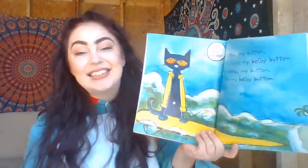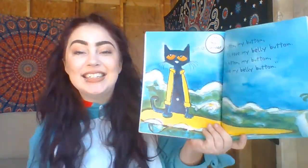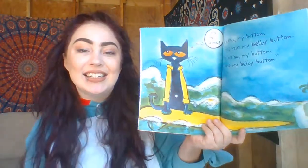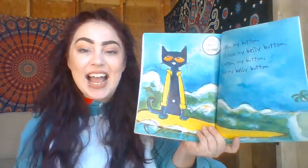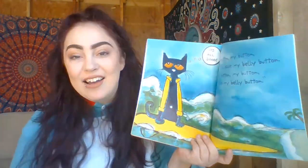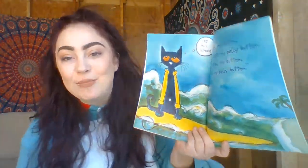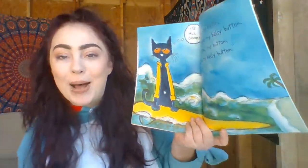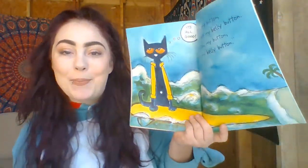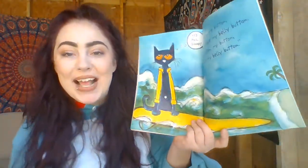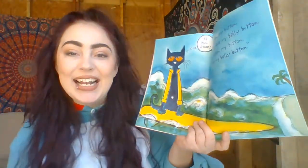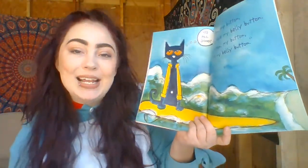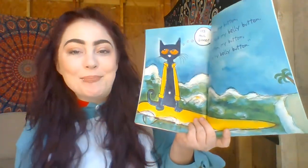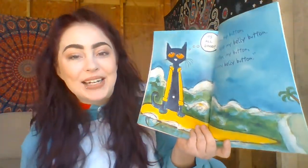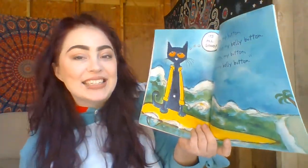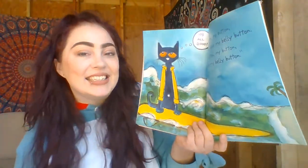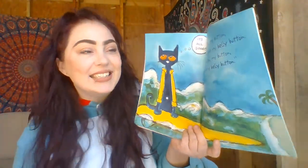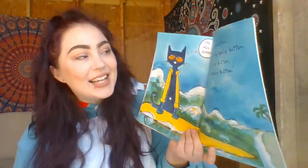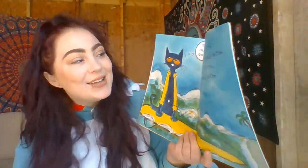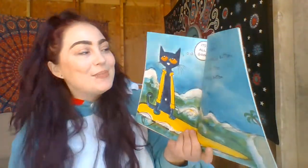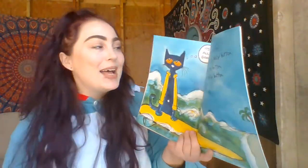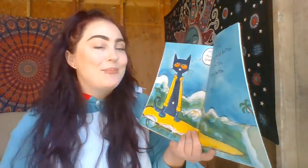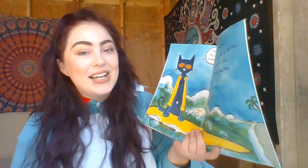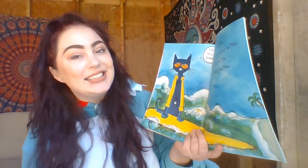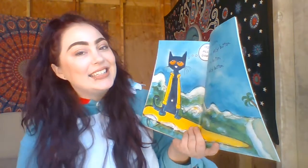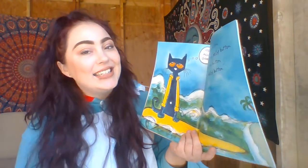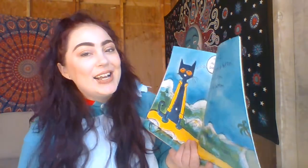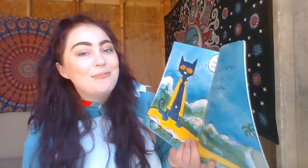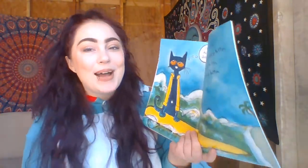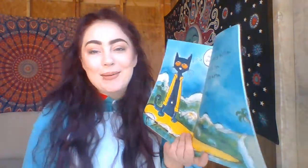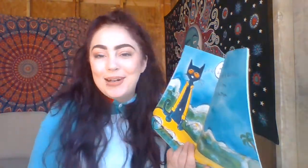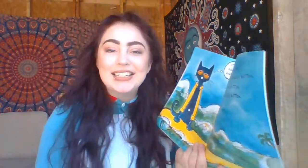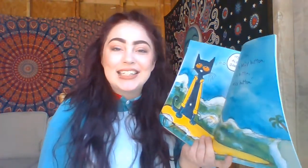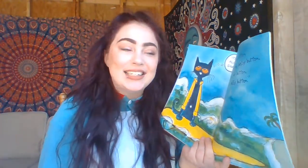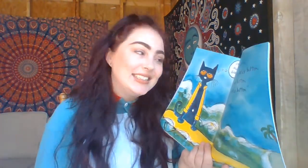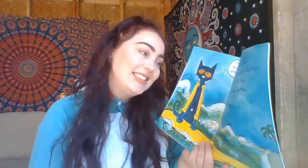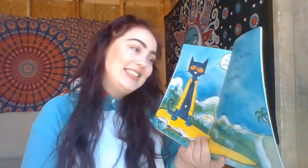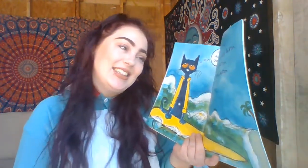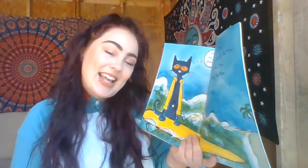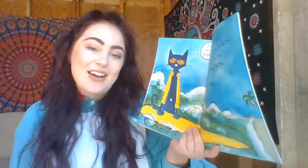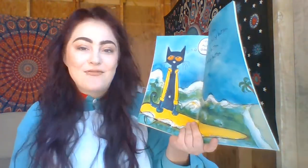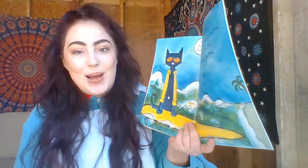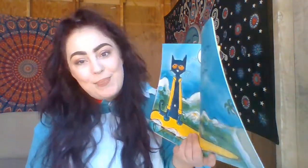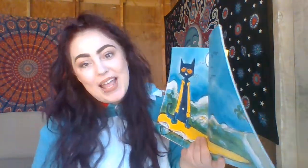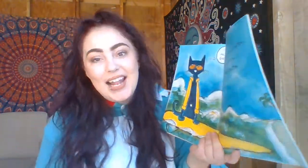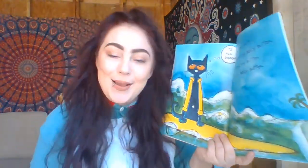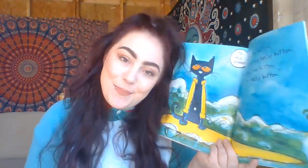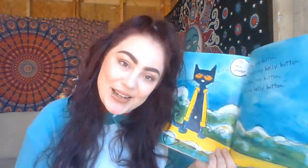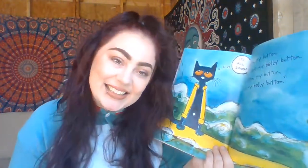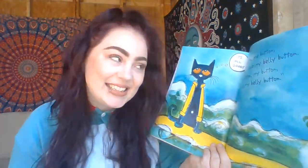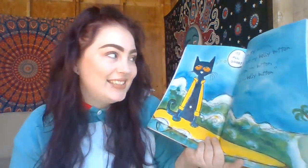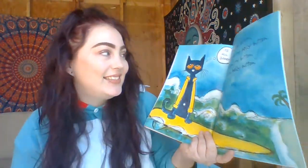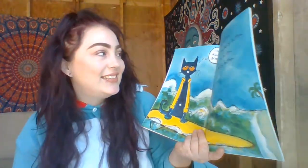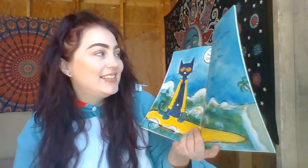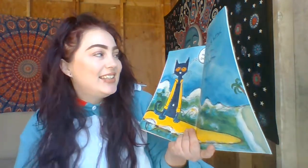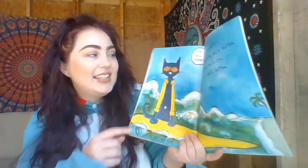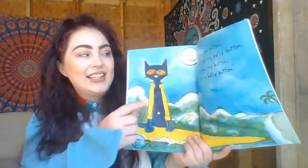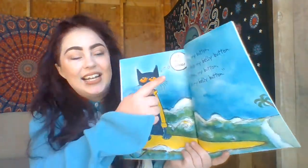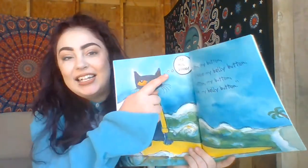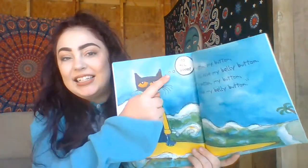still have my belly button. My button, my button, still have my belly button. And